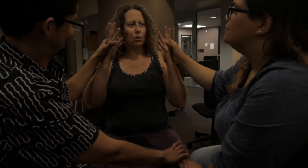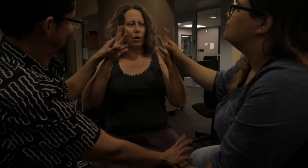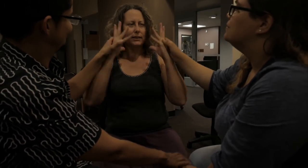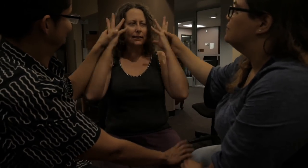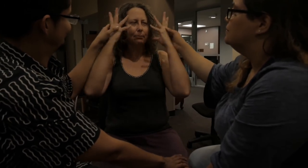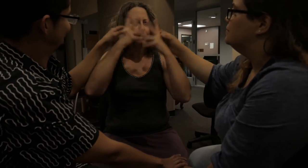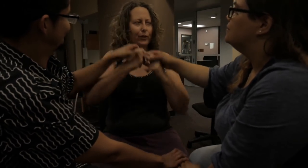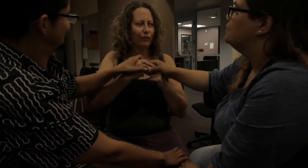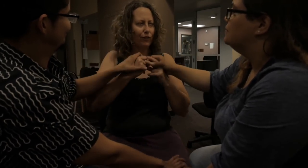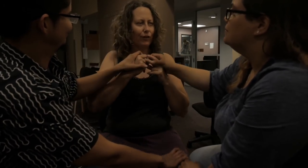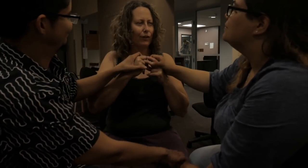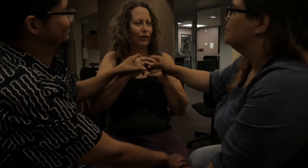what's beautiful.